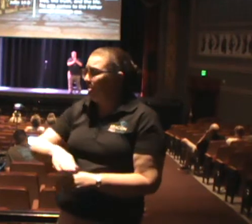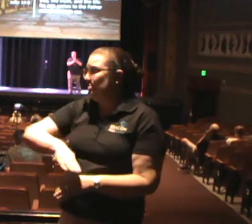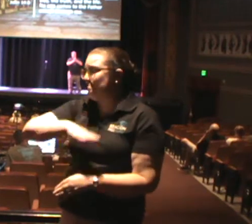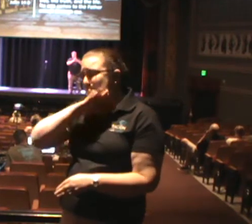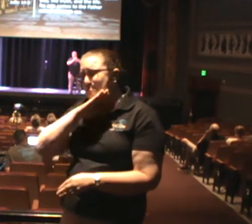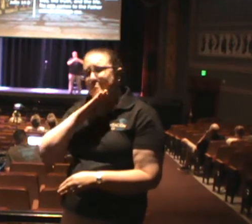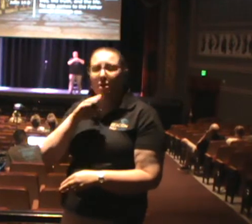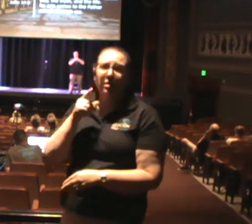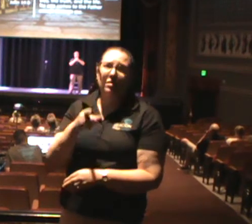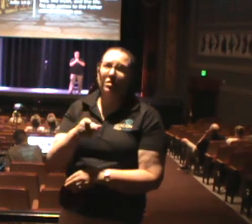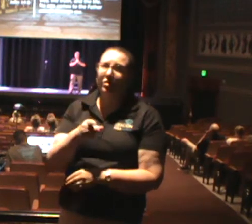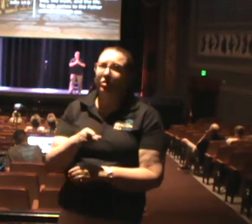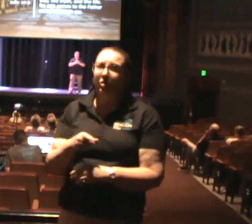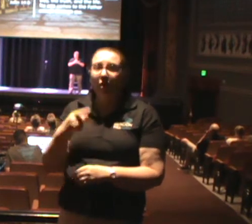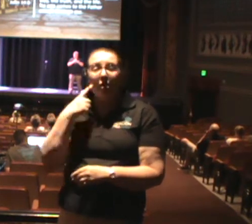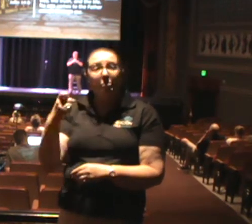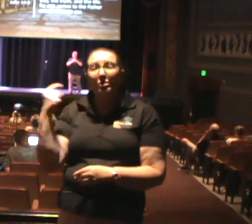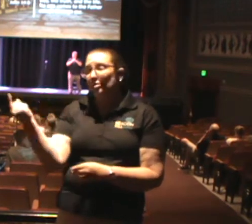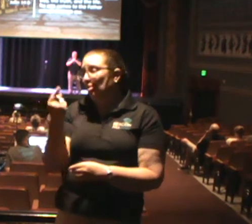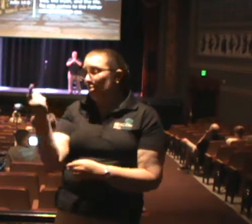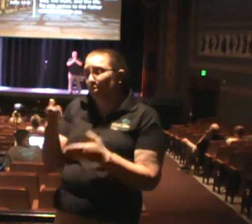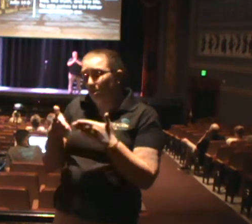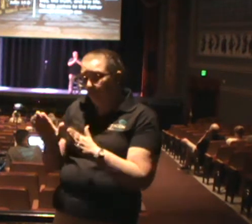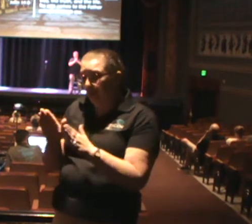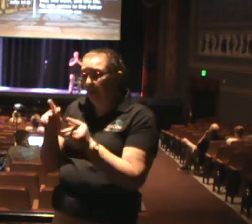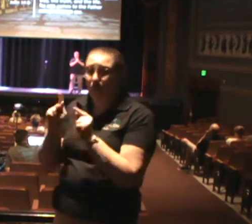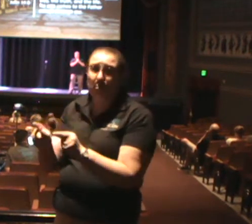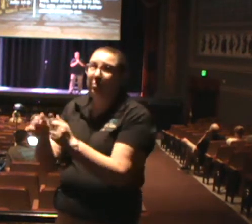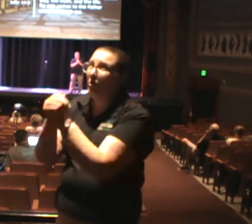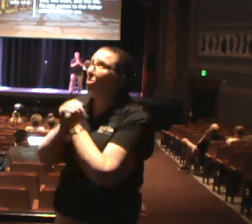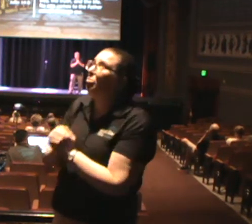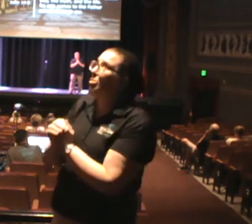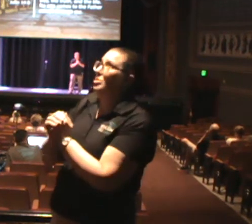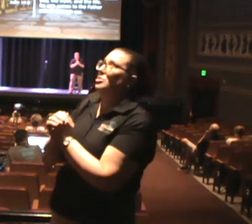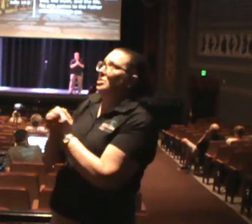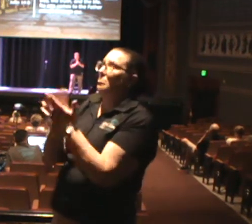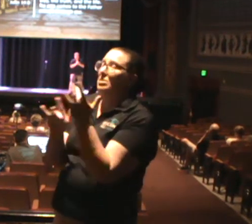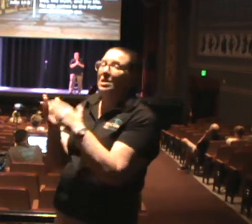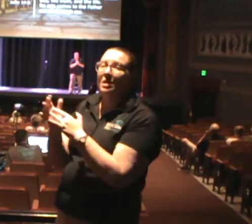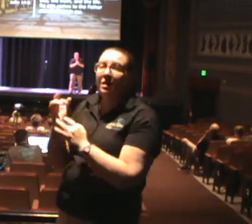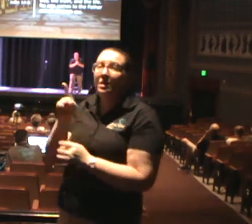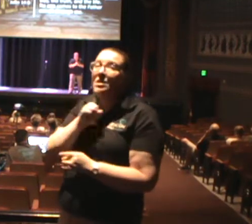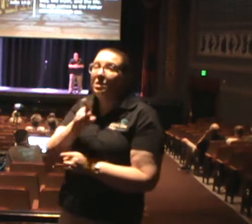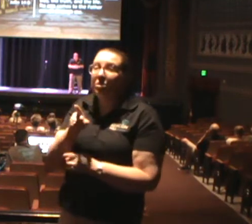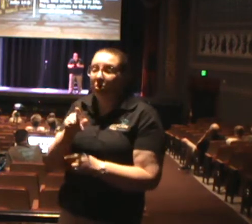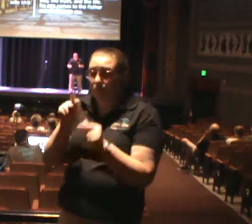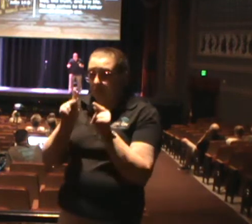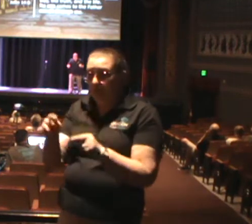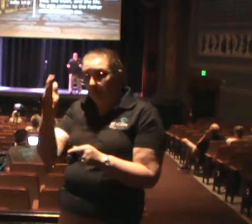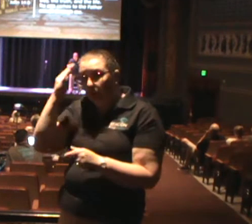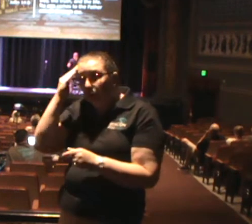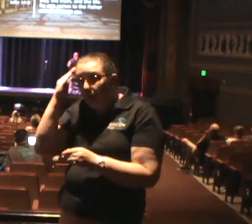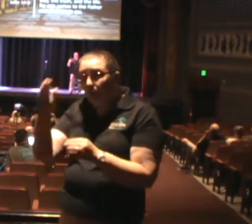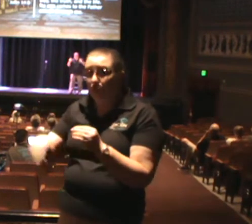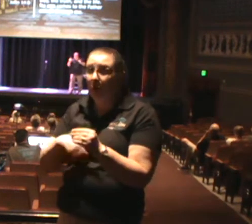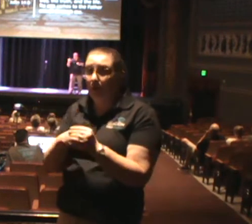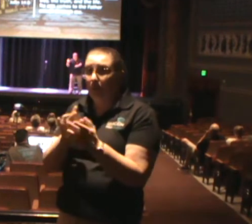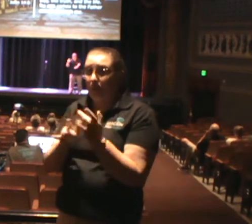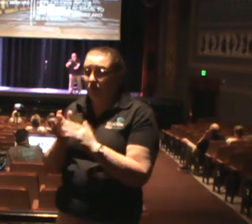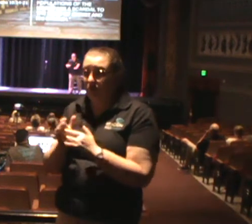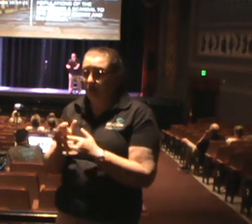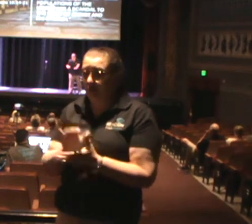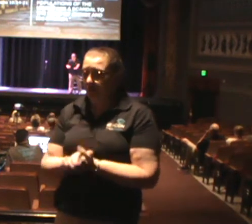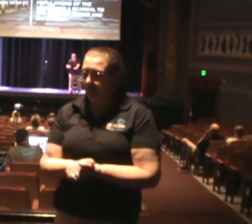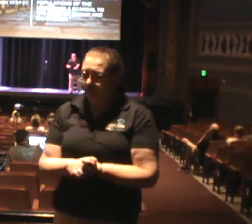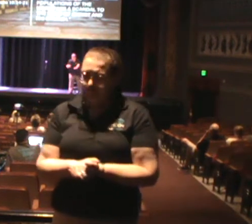for people to worship Jesus is for people to know about Jesus. See, Stuart Briscoe gave this